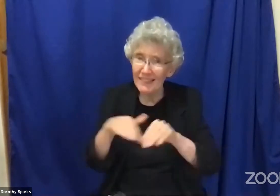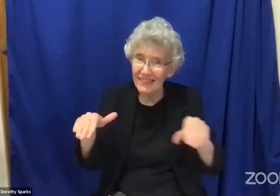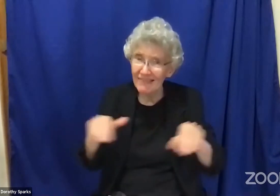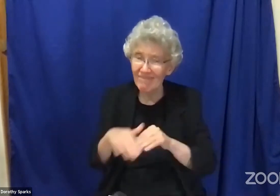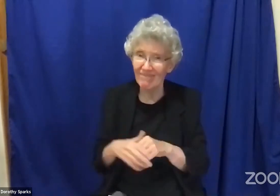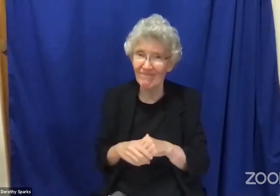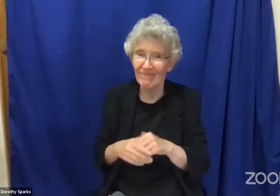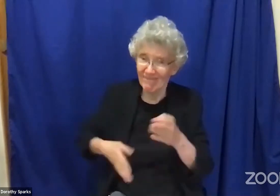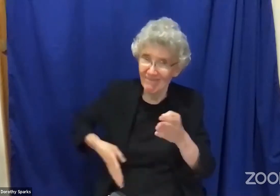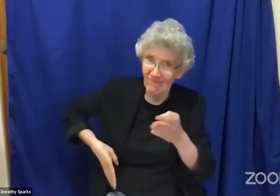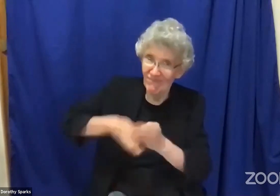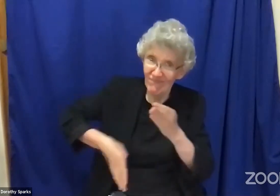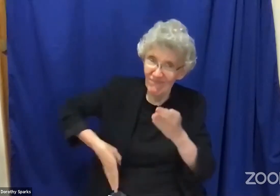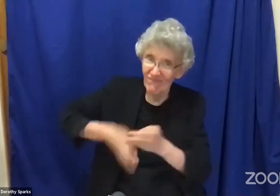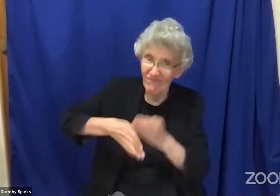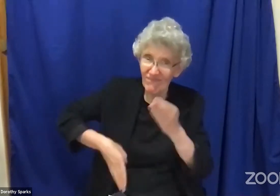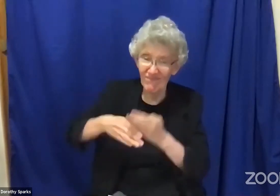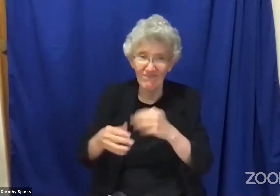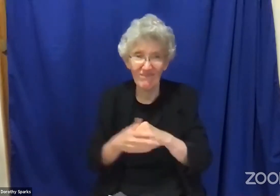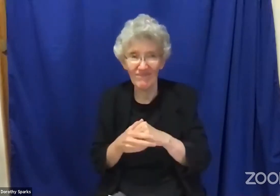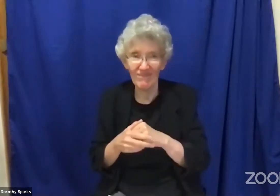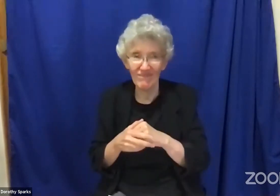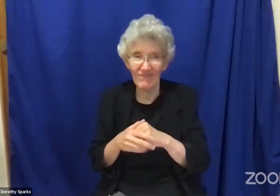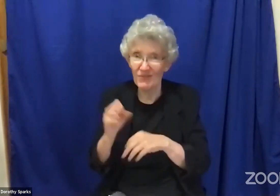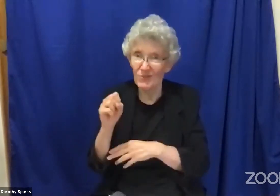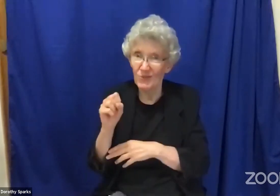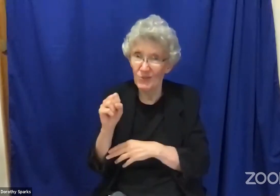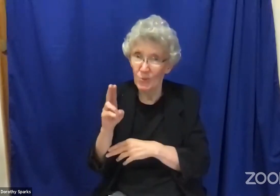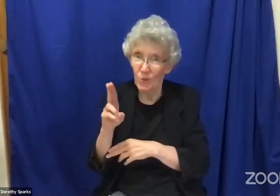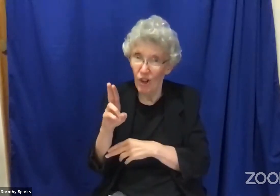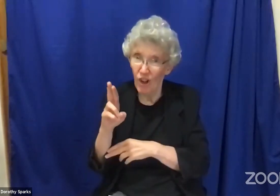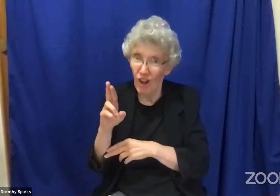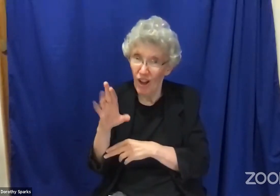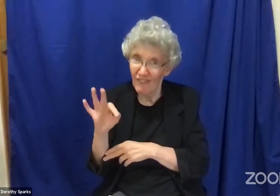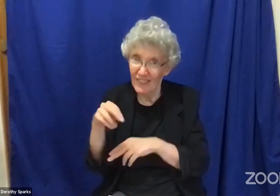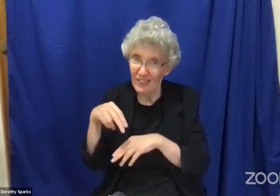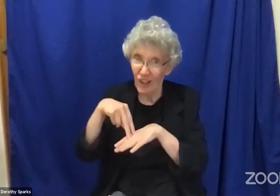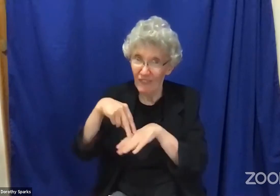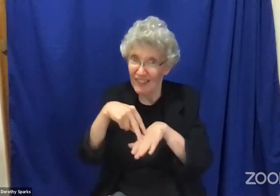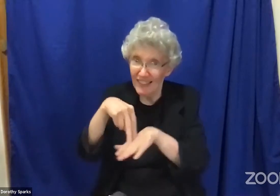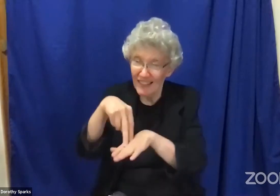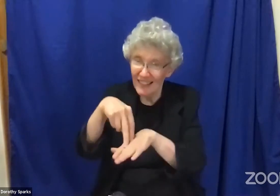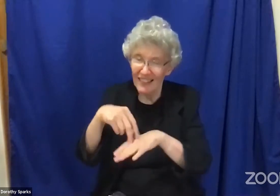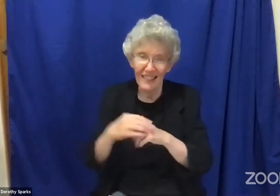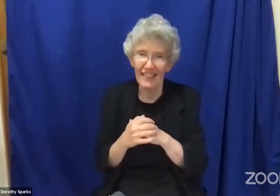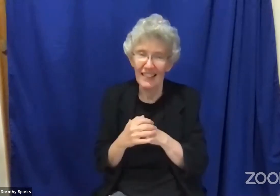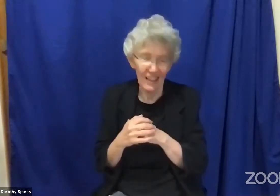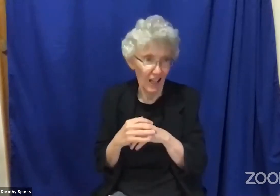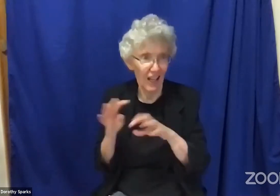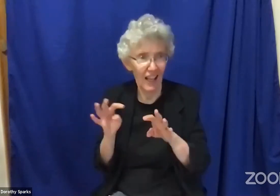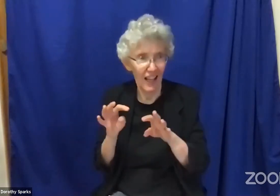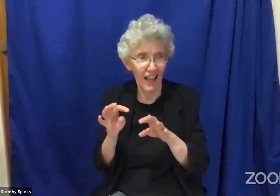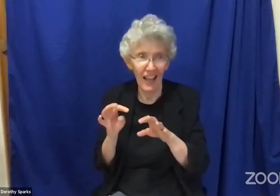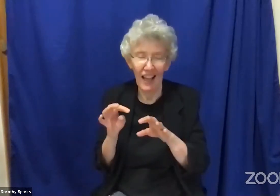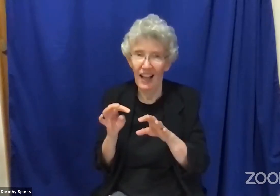And even more he was able to swim and play sports. He was able to surf.